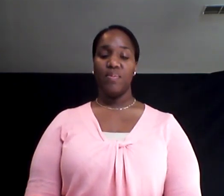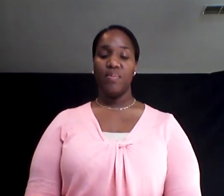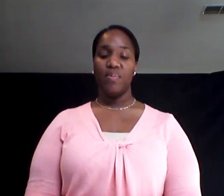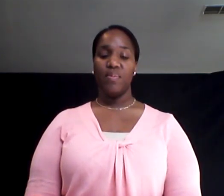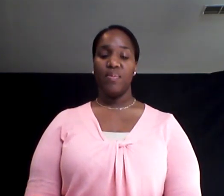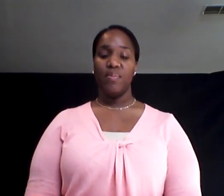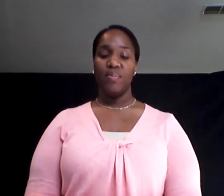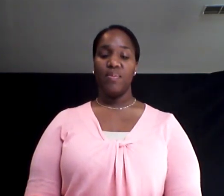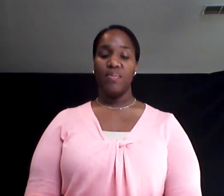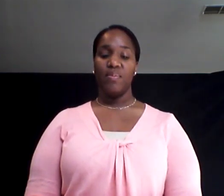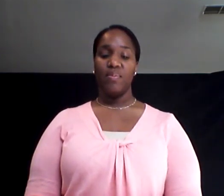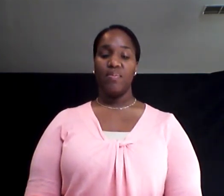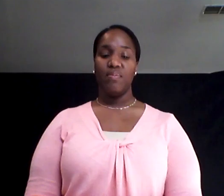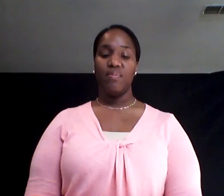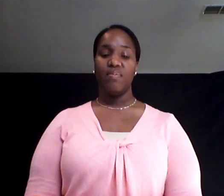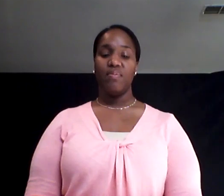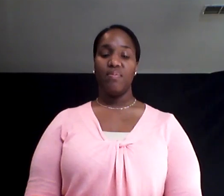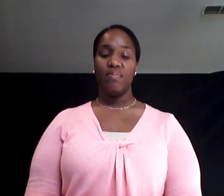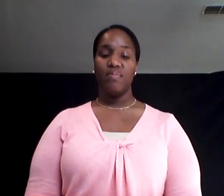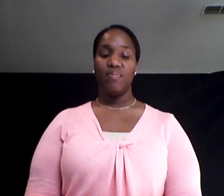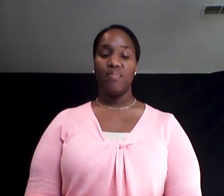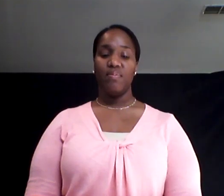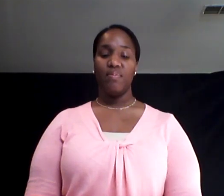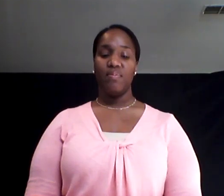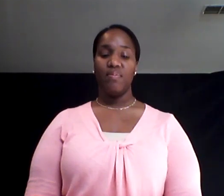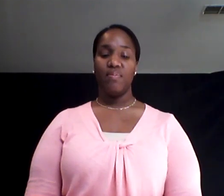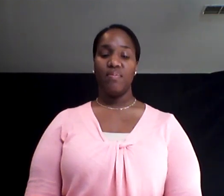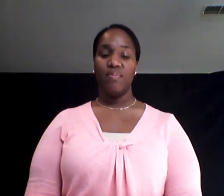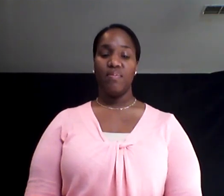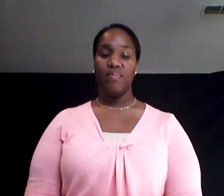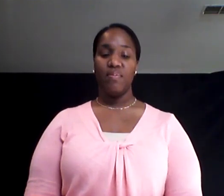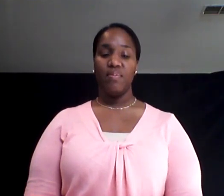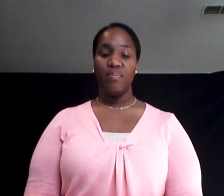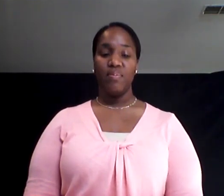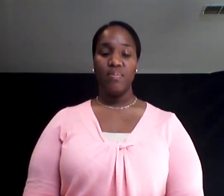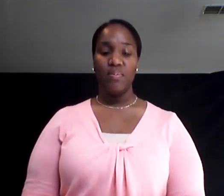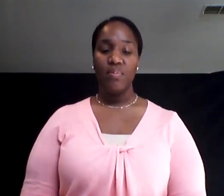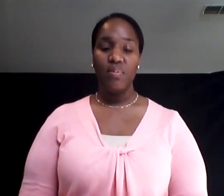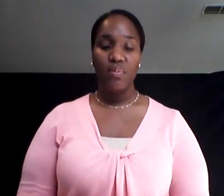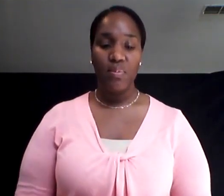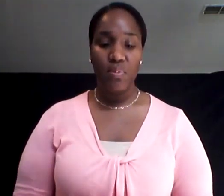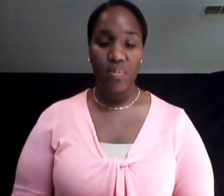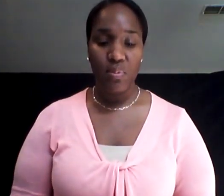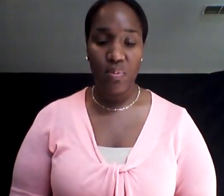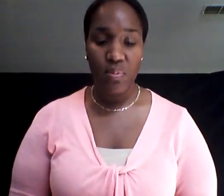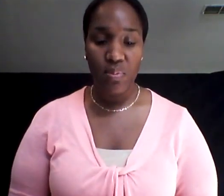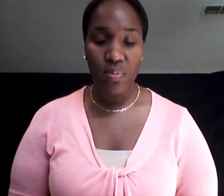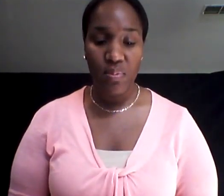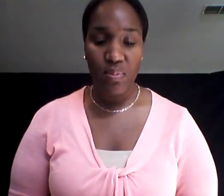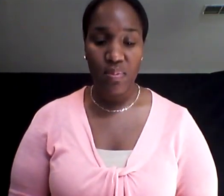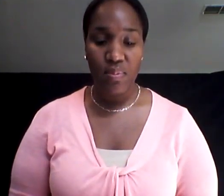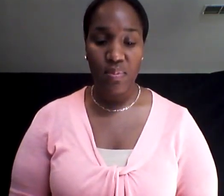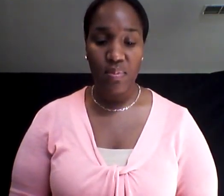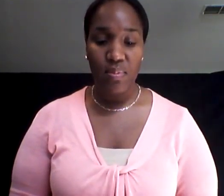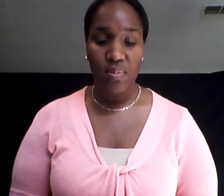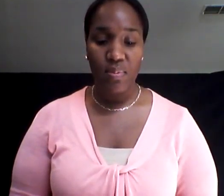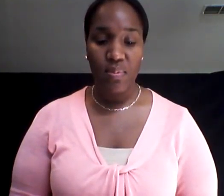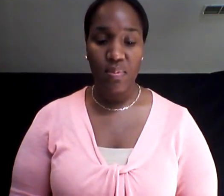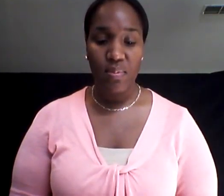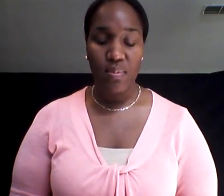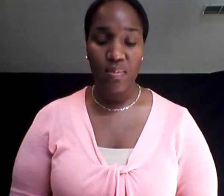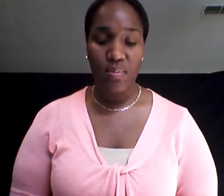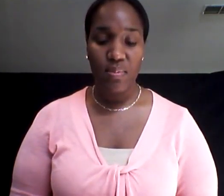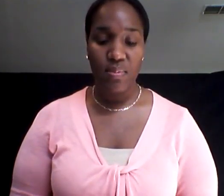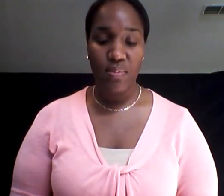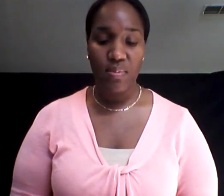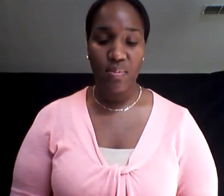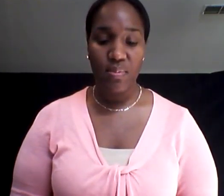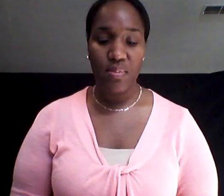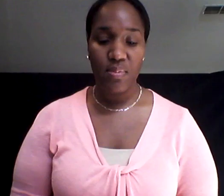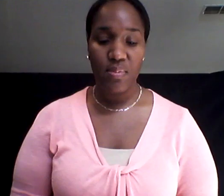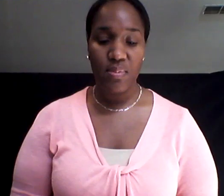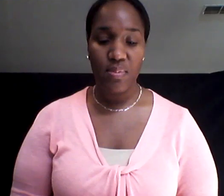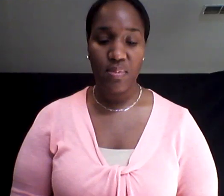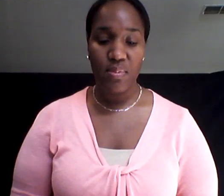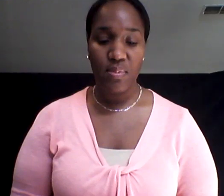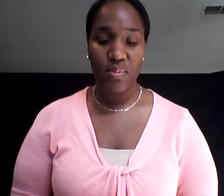notice some improvement as I continue to work with other math students. I'm really